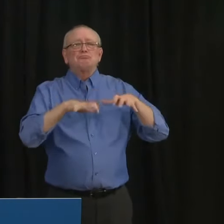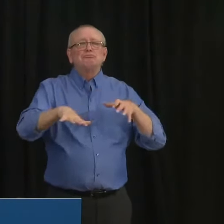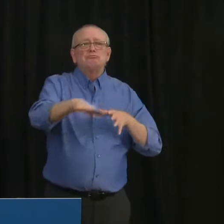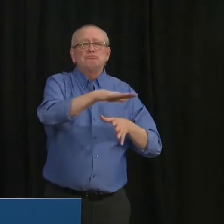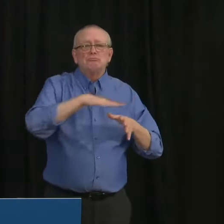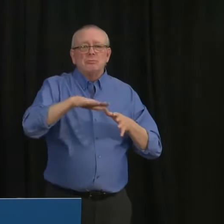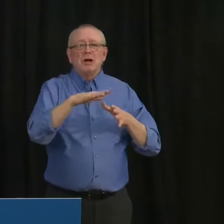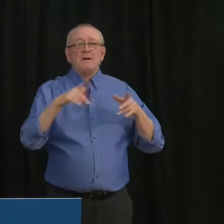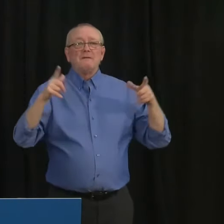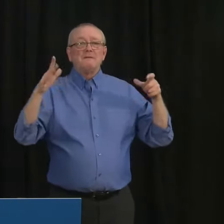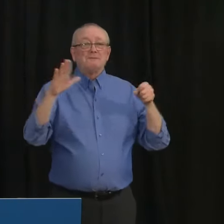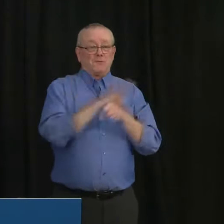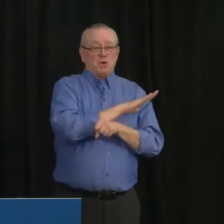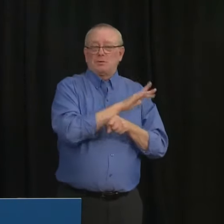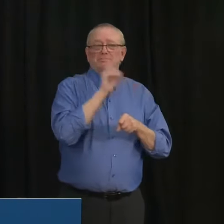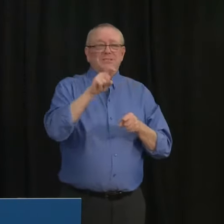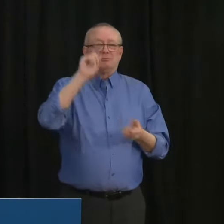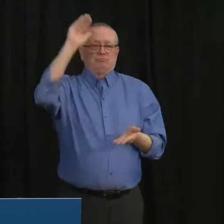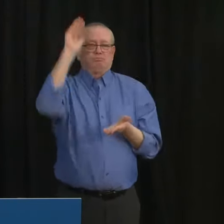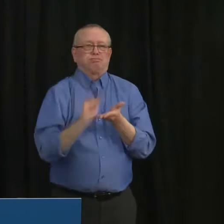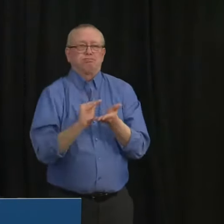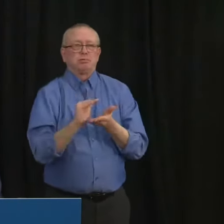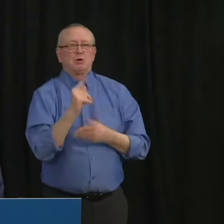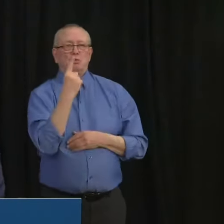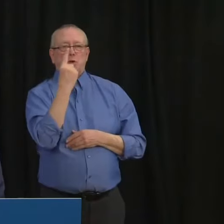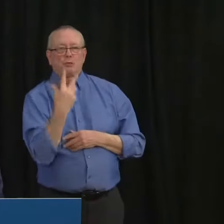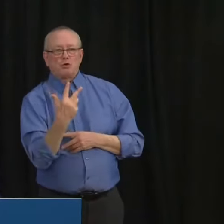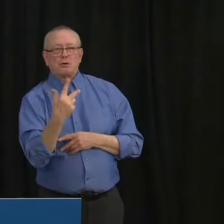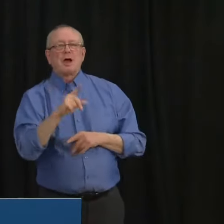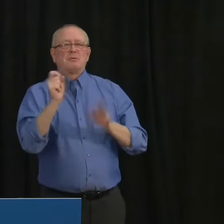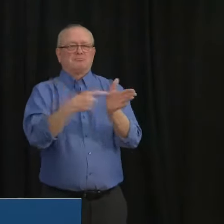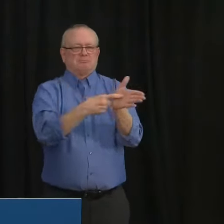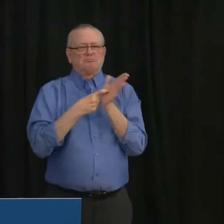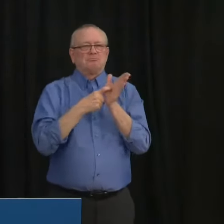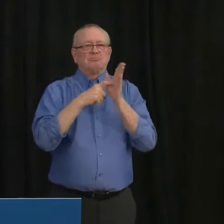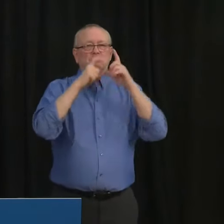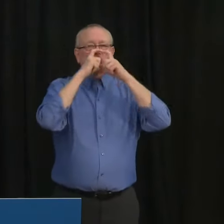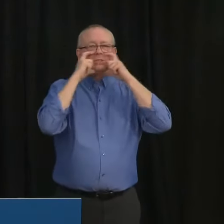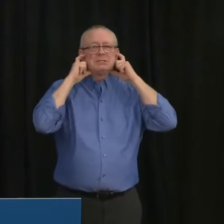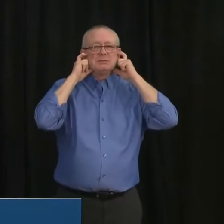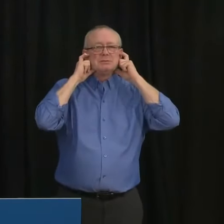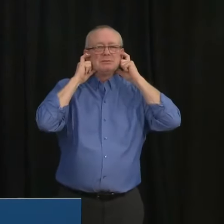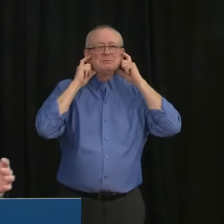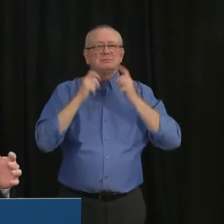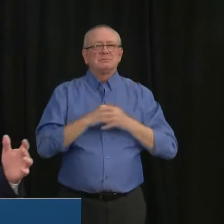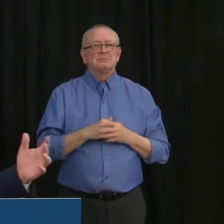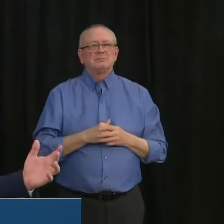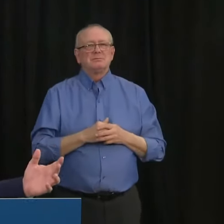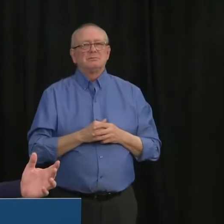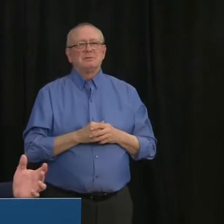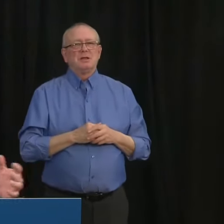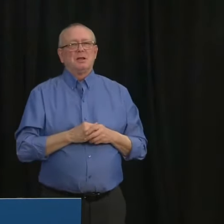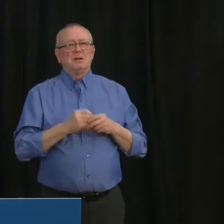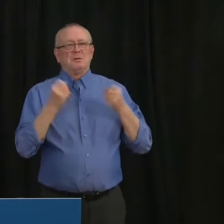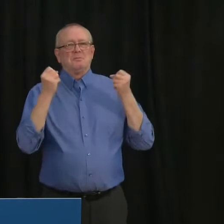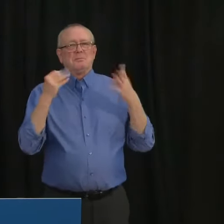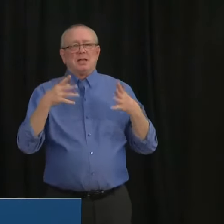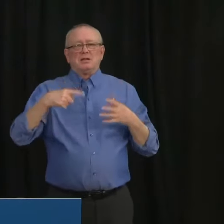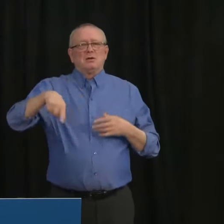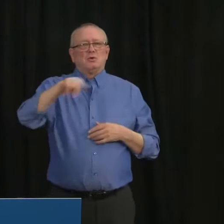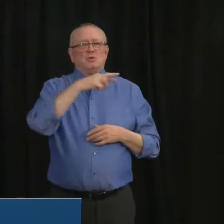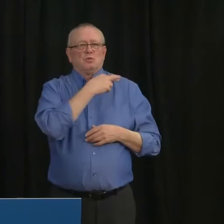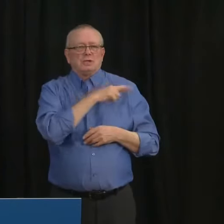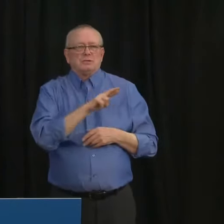required. To be clear, this will not affect the vast majority of faith communities who are already respecting the physical distancing